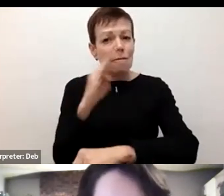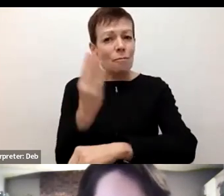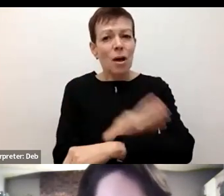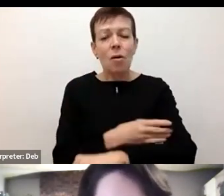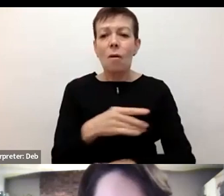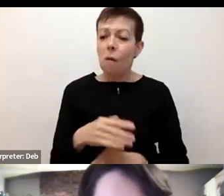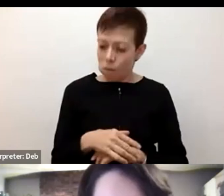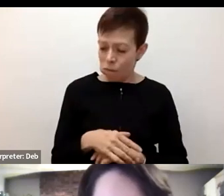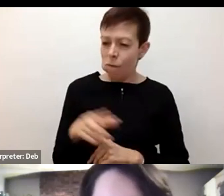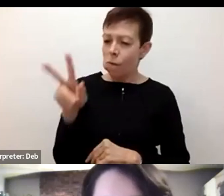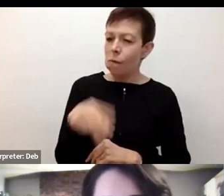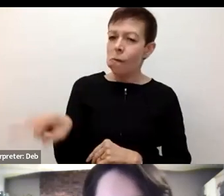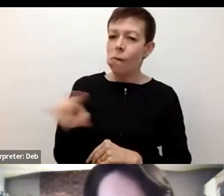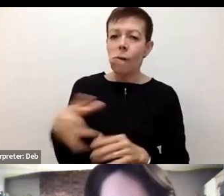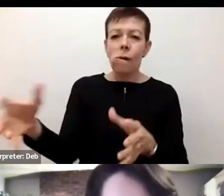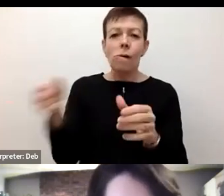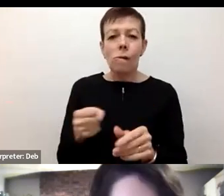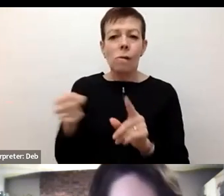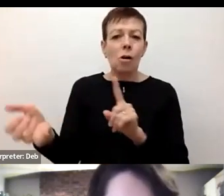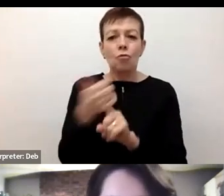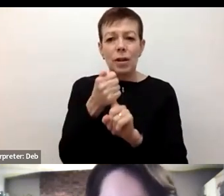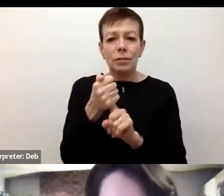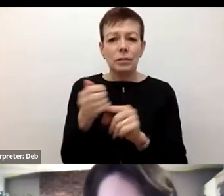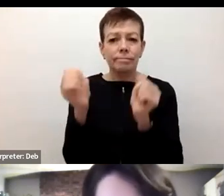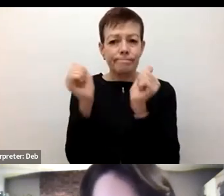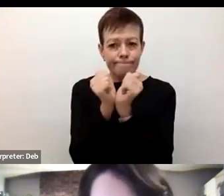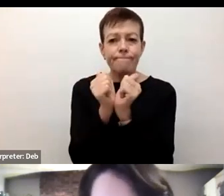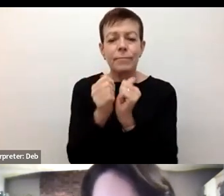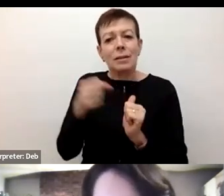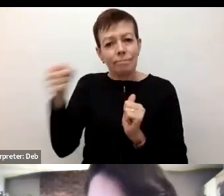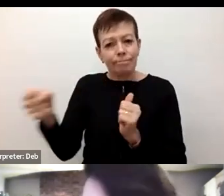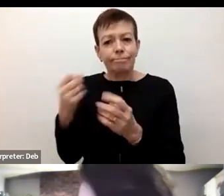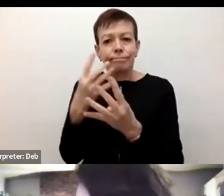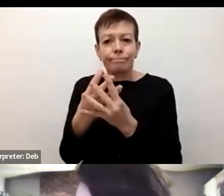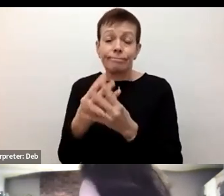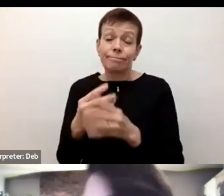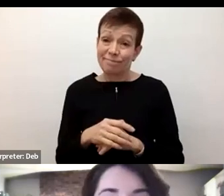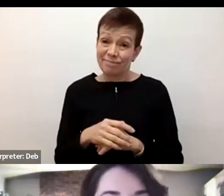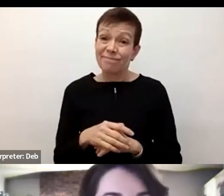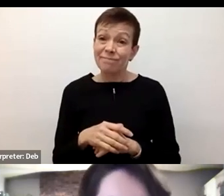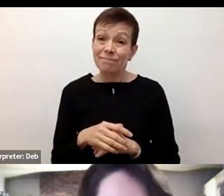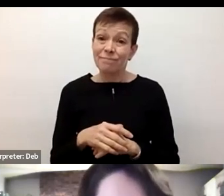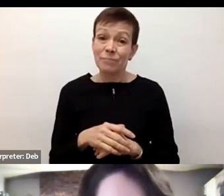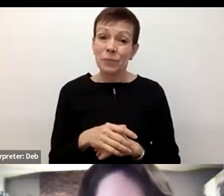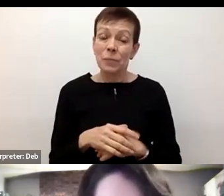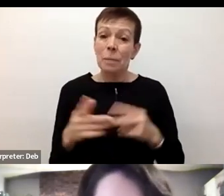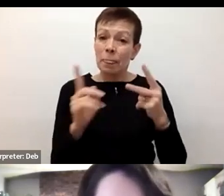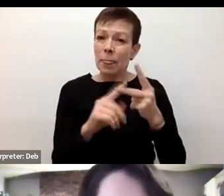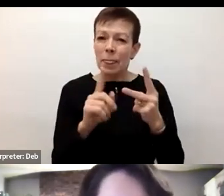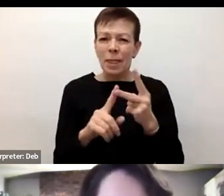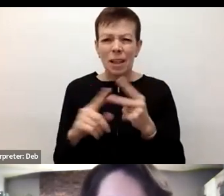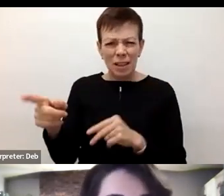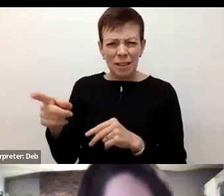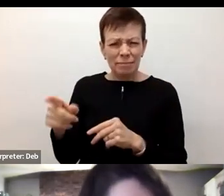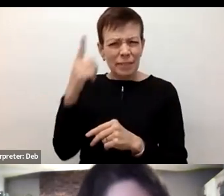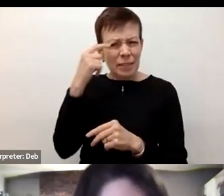arrest and detain people. And this really leads nicely into the second question, what does flight risk really mean?